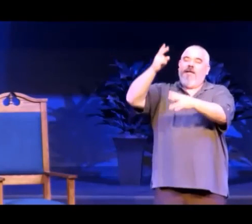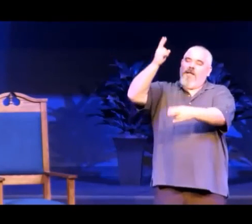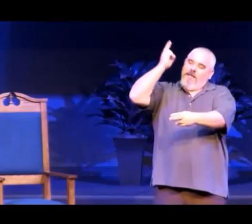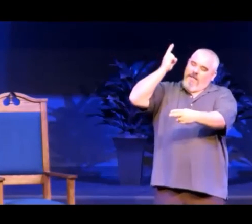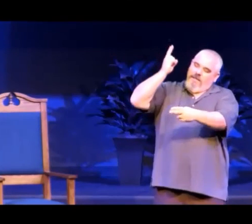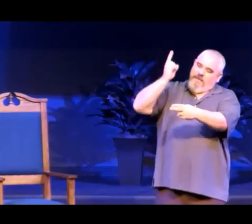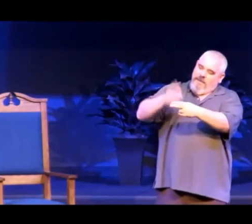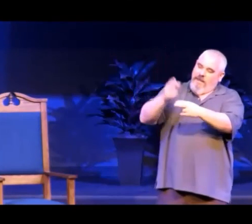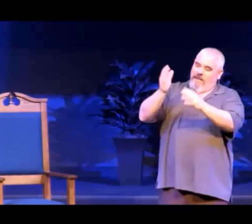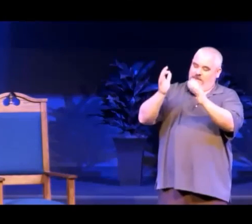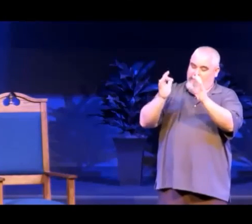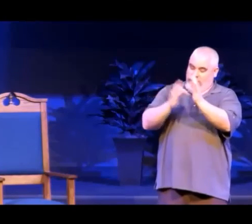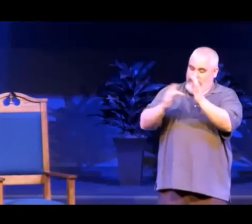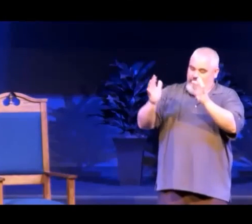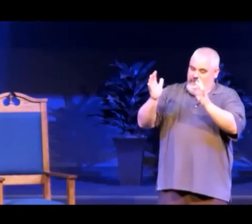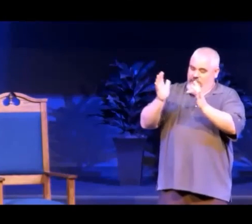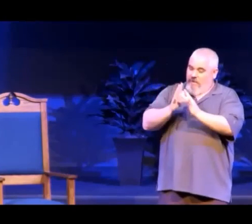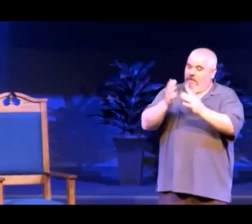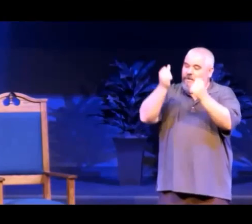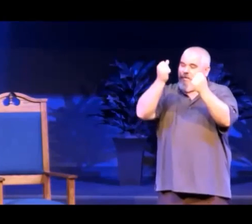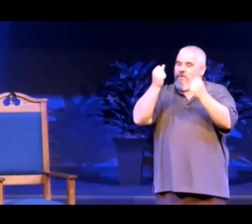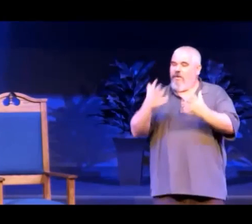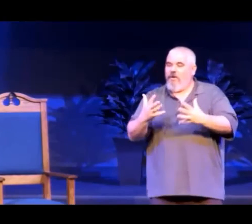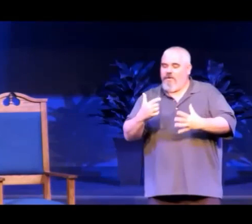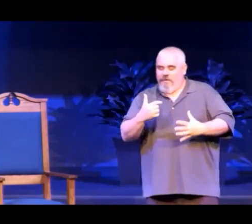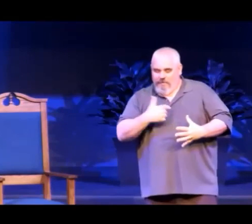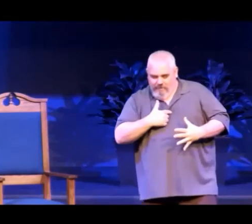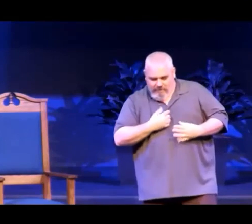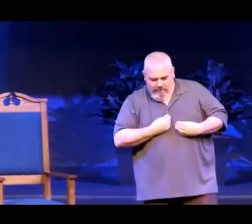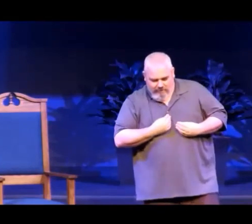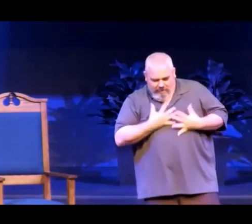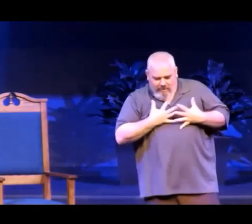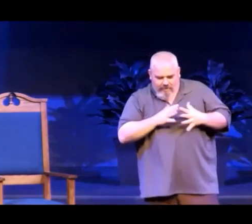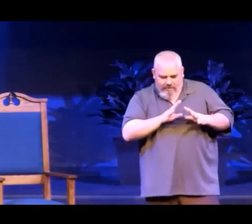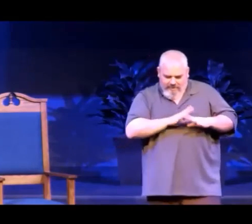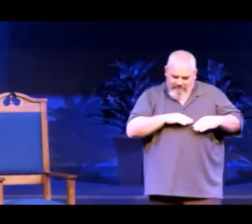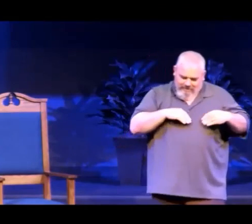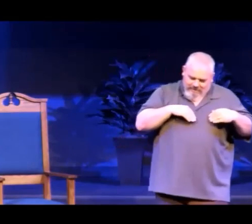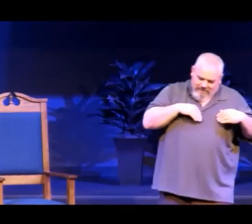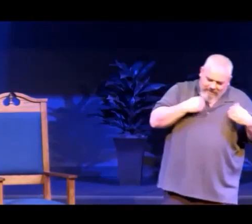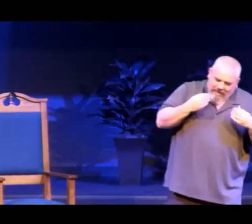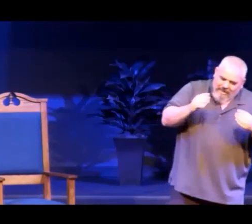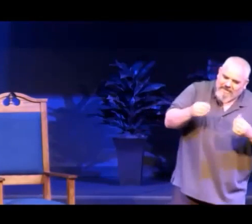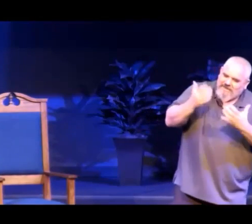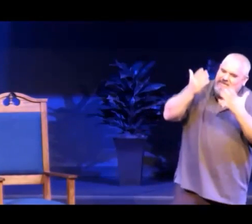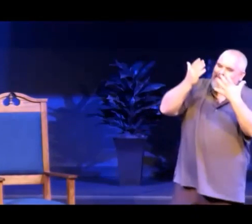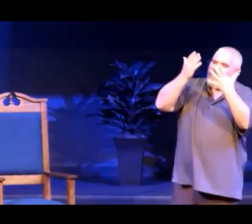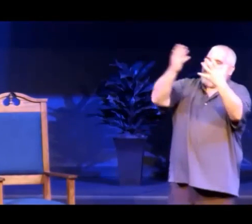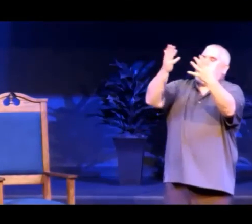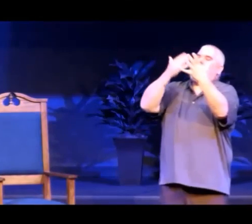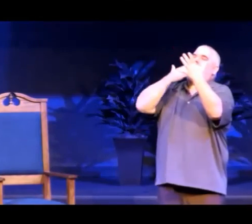Jesus Jesus For more information visit